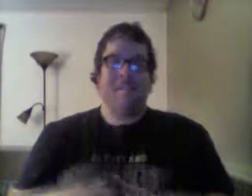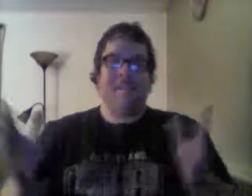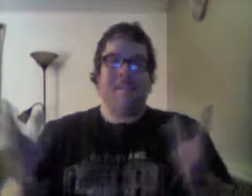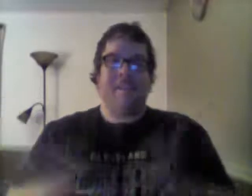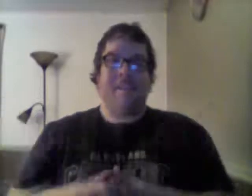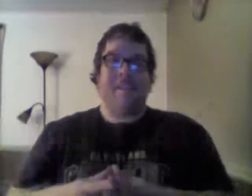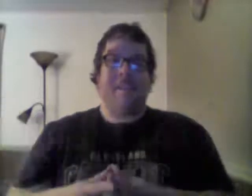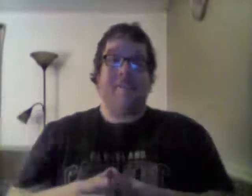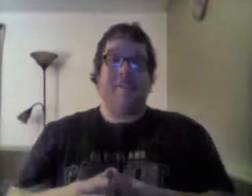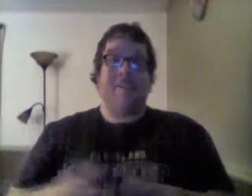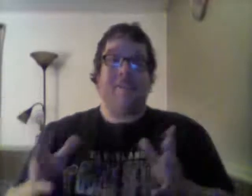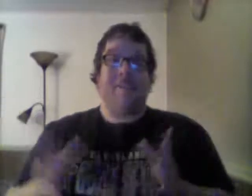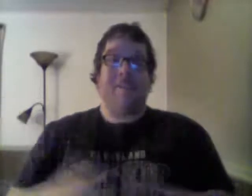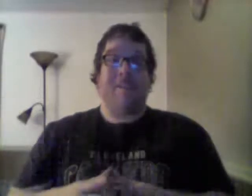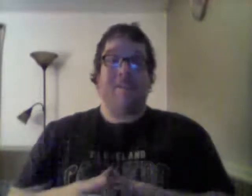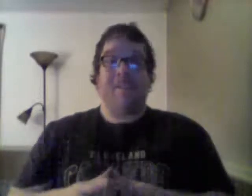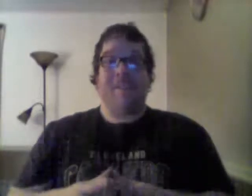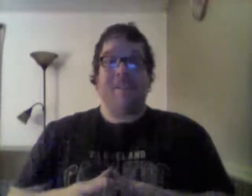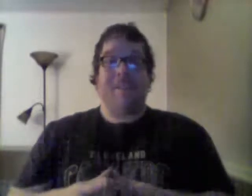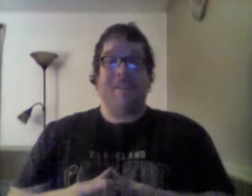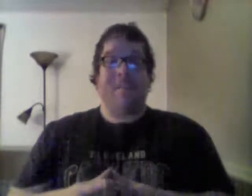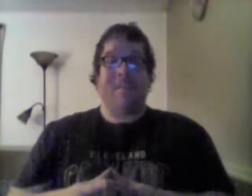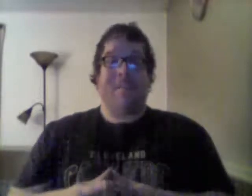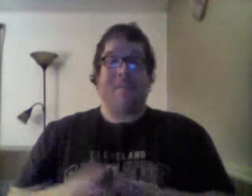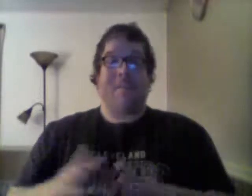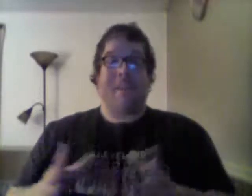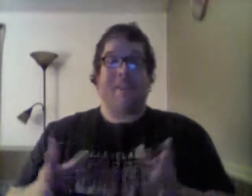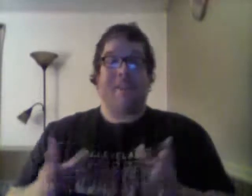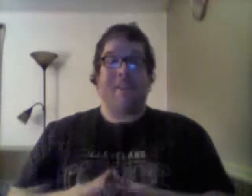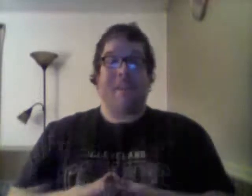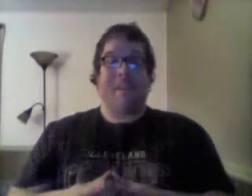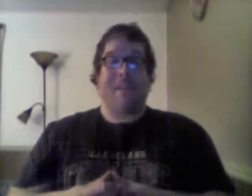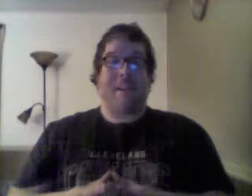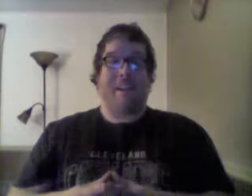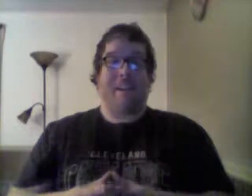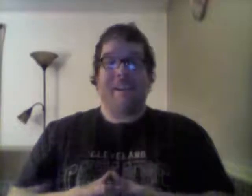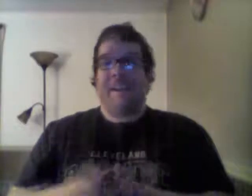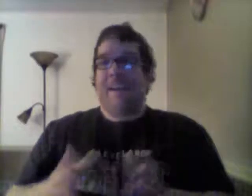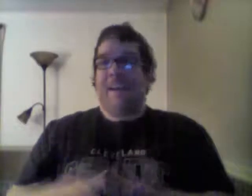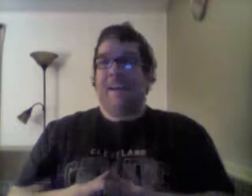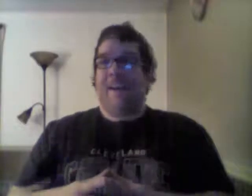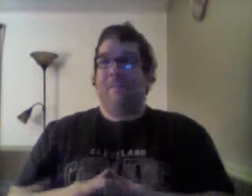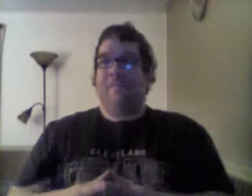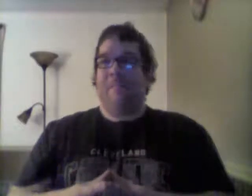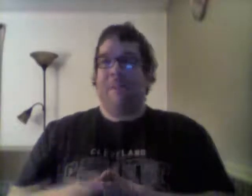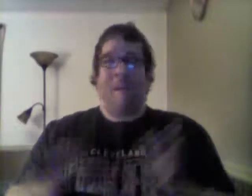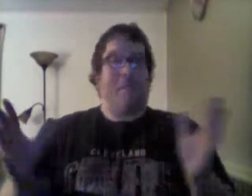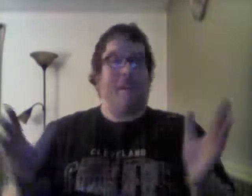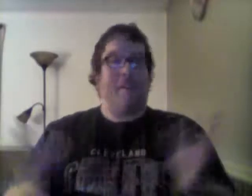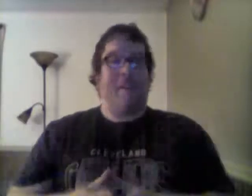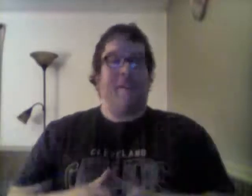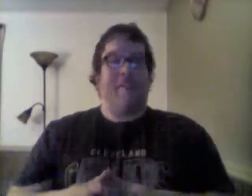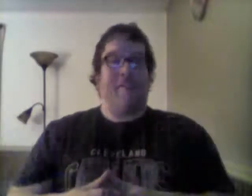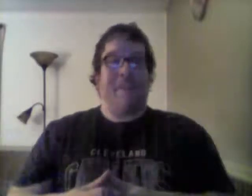Hey guys, so I just finally got done watching VHS99. Happy Halloween, everybody.